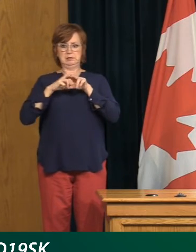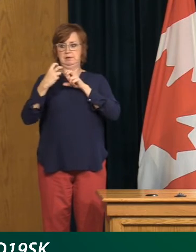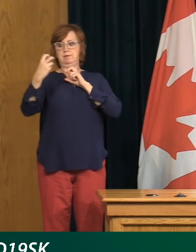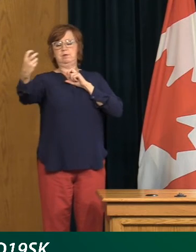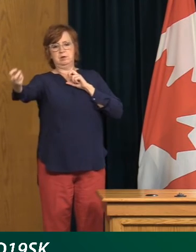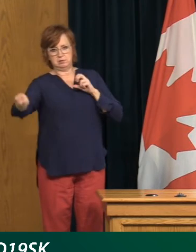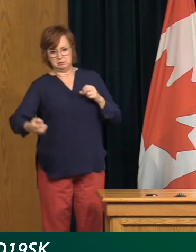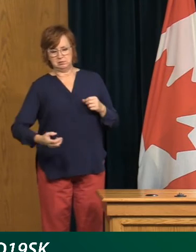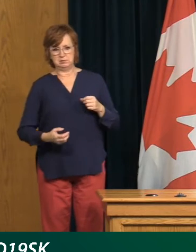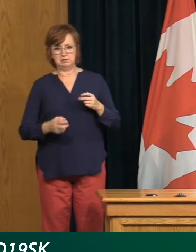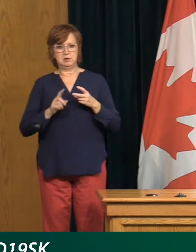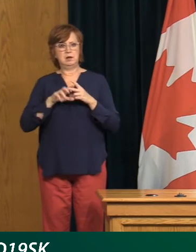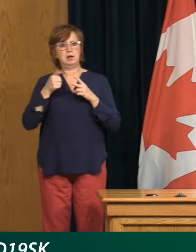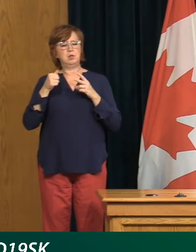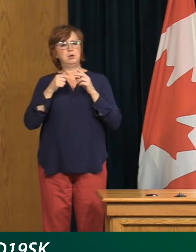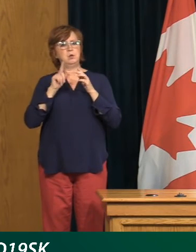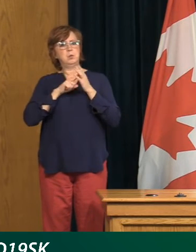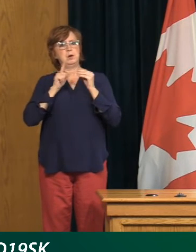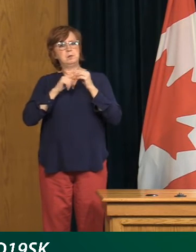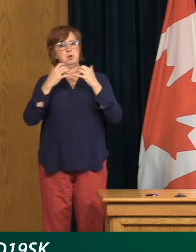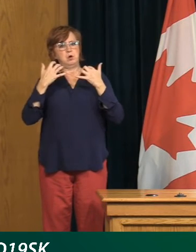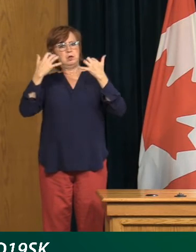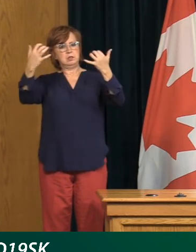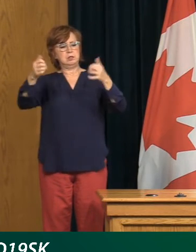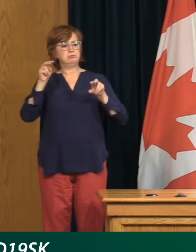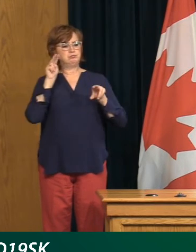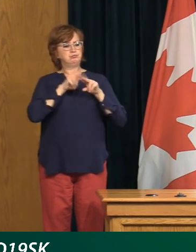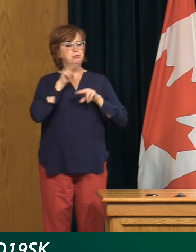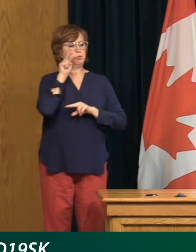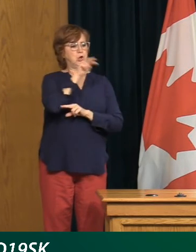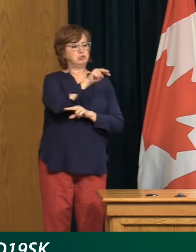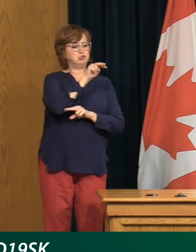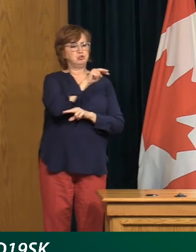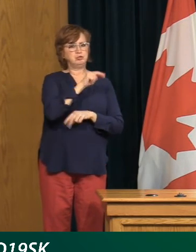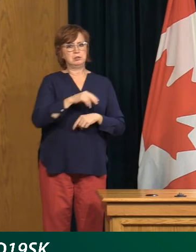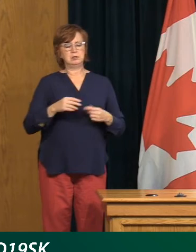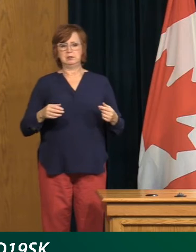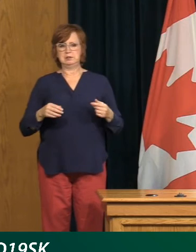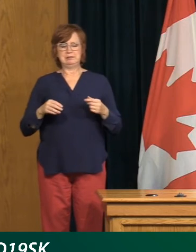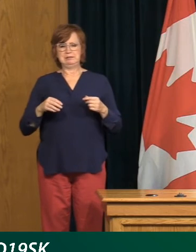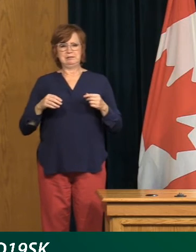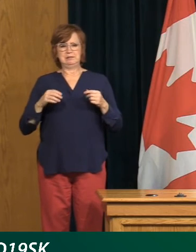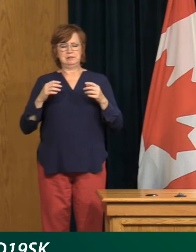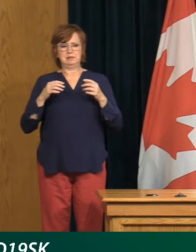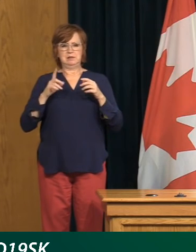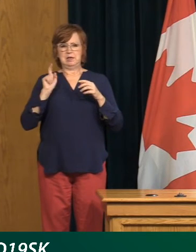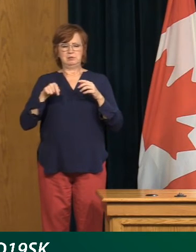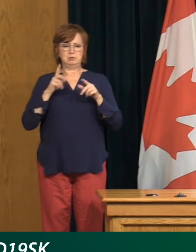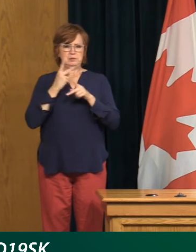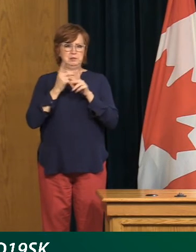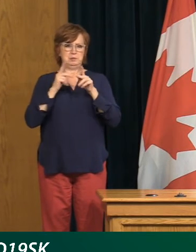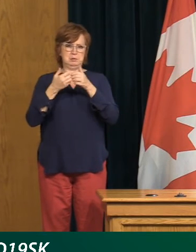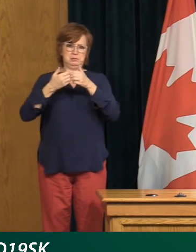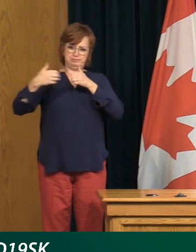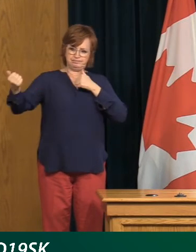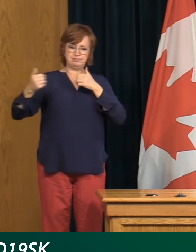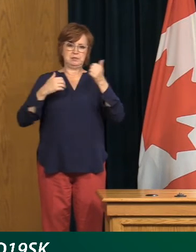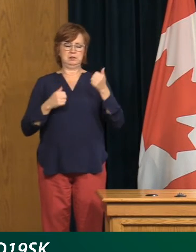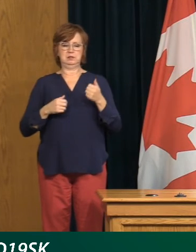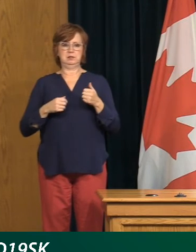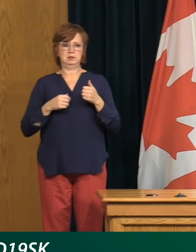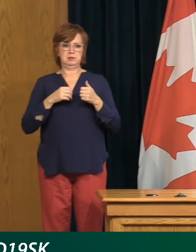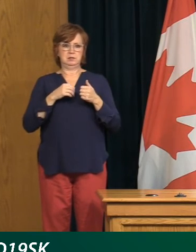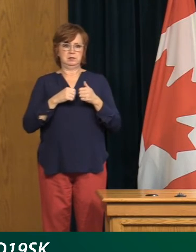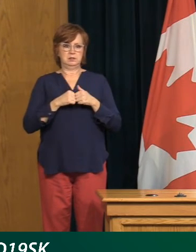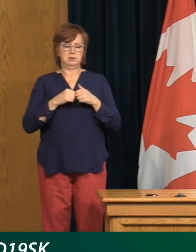spectator limits are allowed to a certain level, we have to maintain that physical distancing. I think that is going to be so important to allow